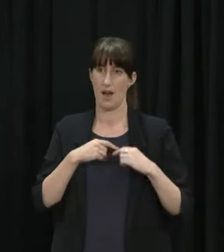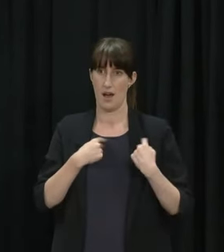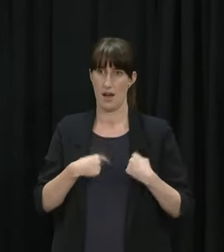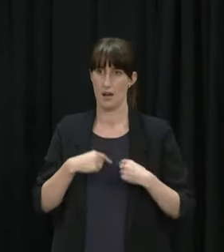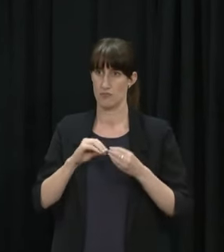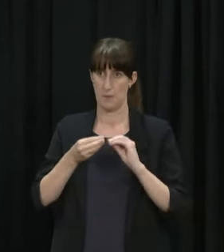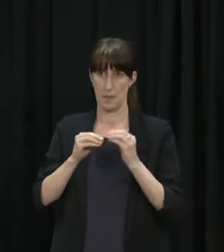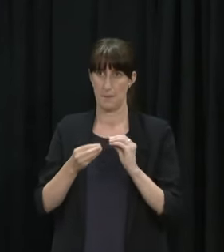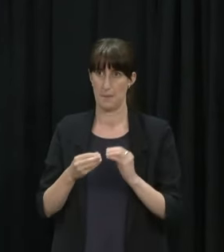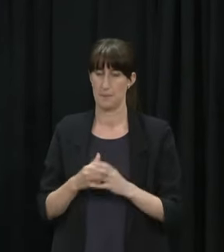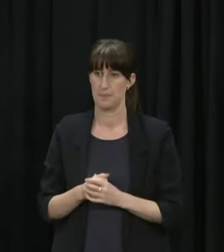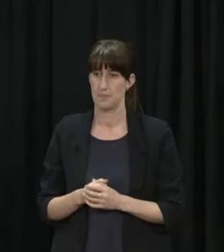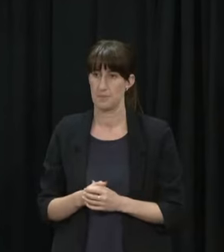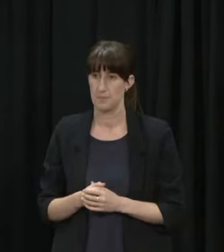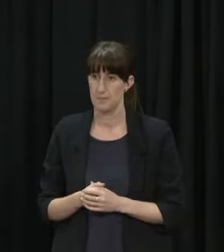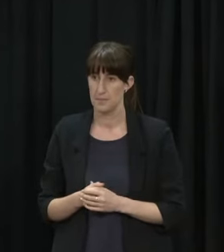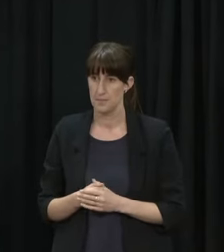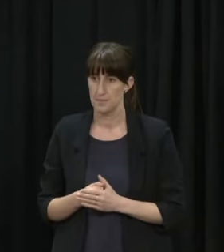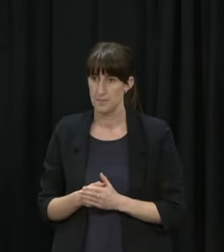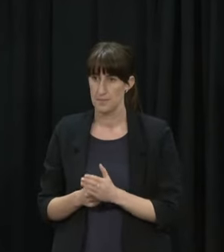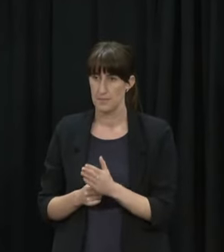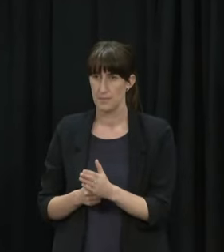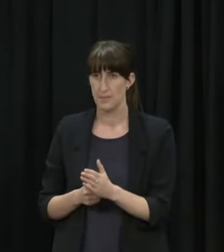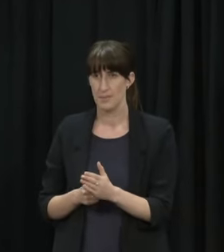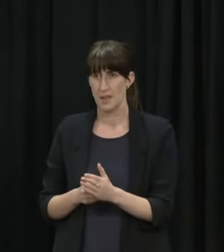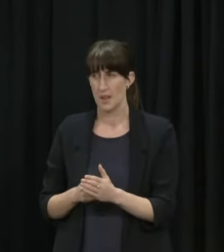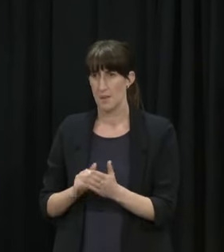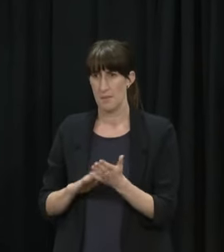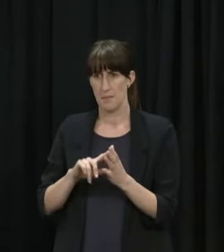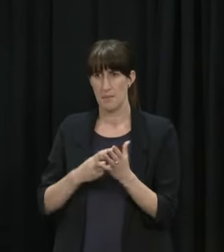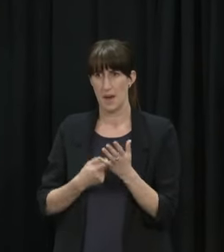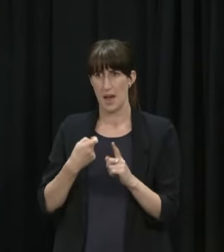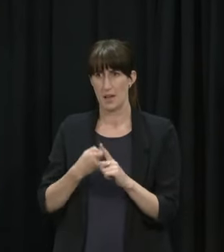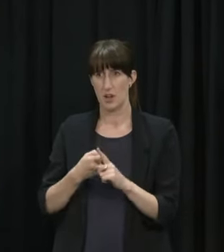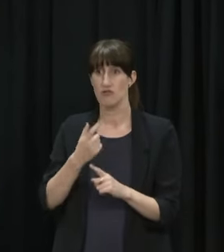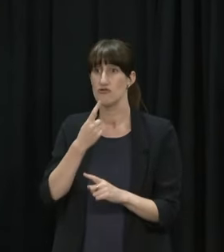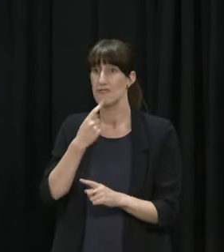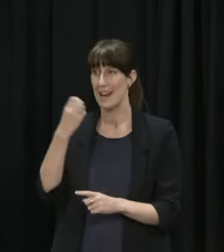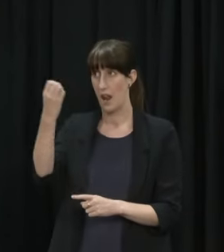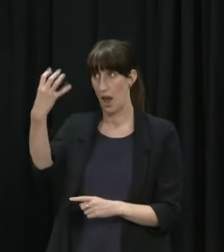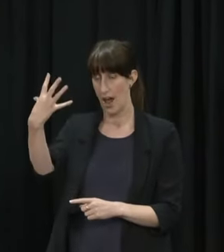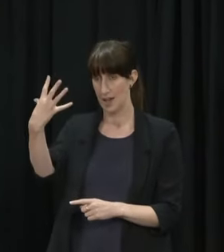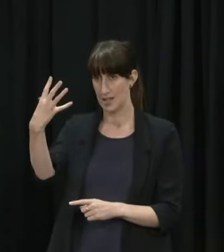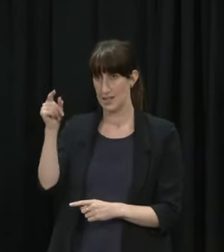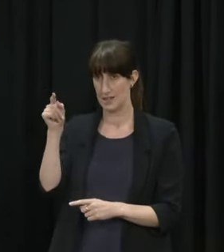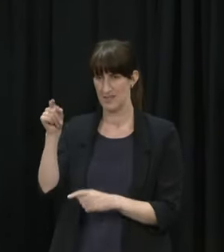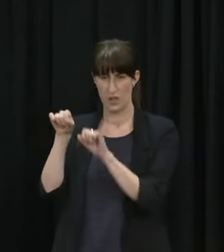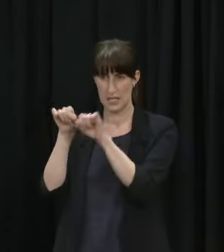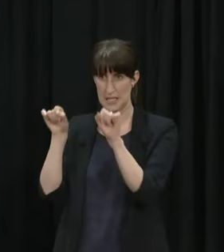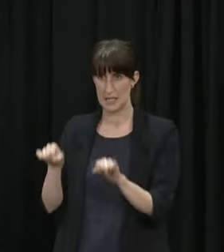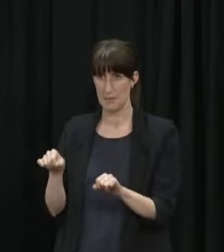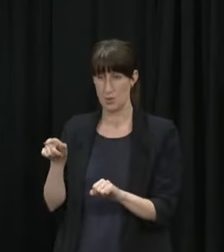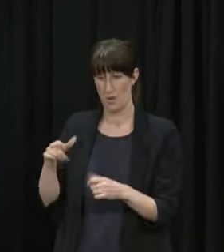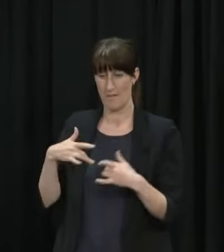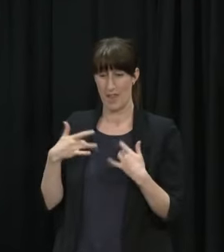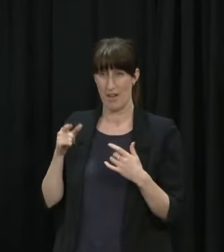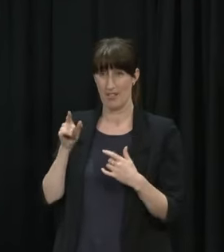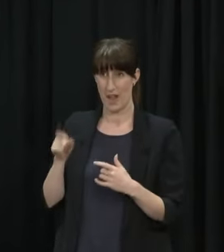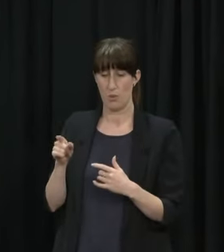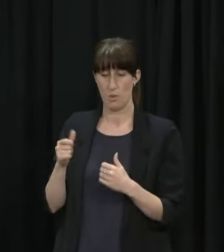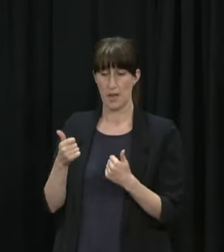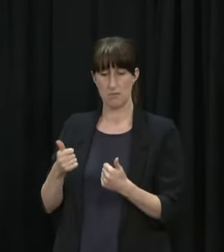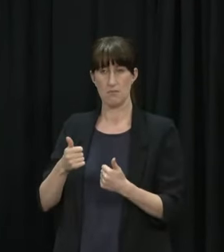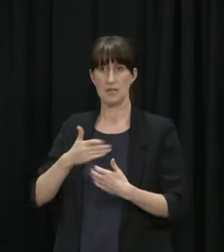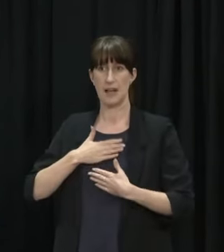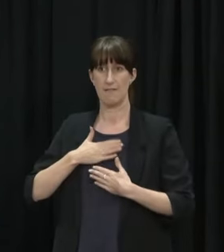how confident are you that the red light setting will be enough to control Omicron? You know it's kind of like putting all of our eggs in the